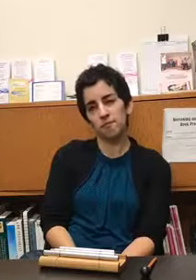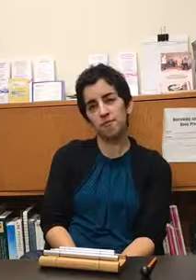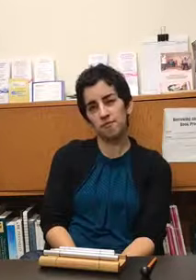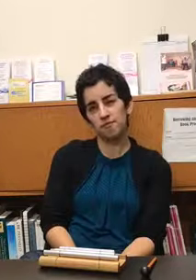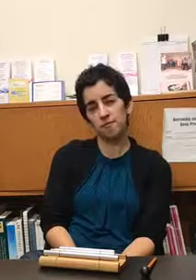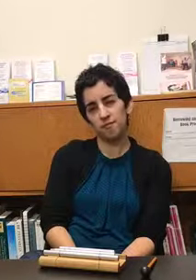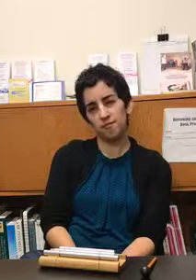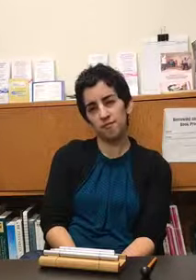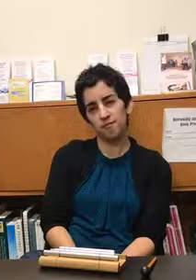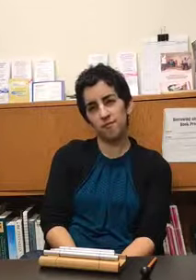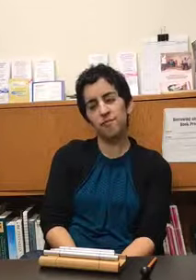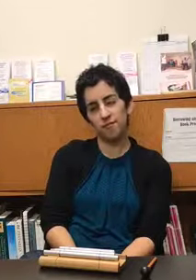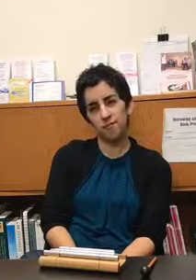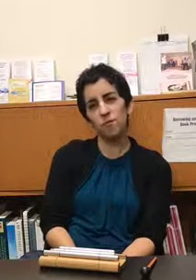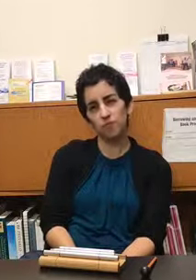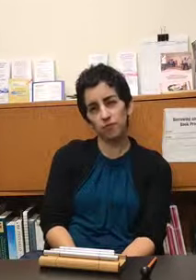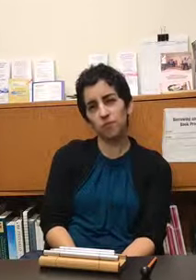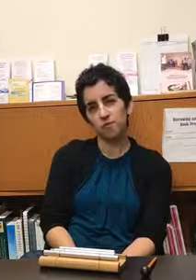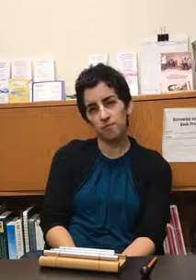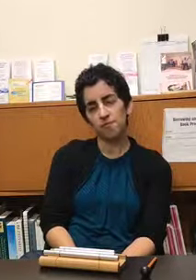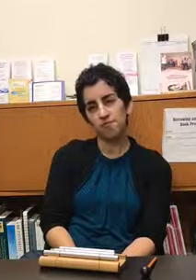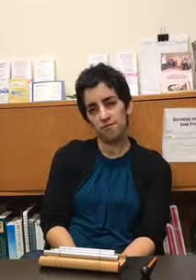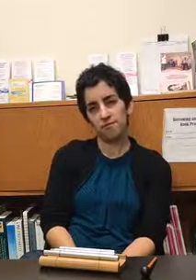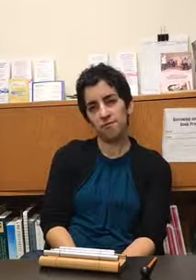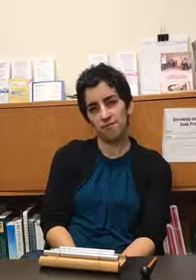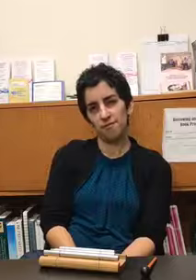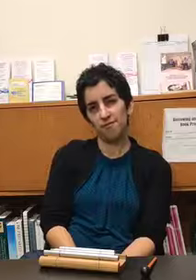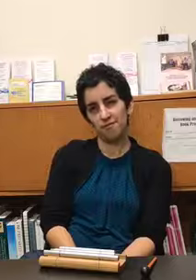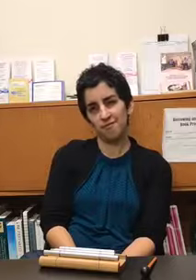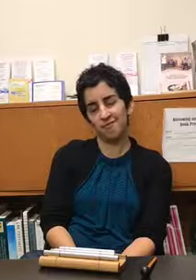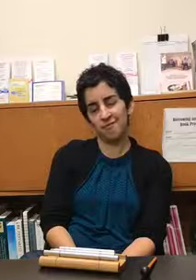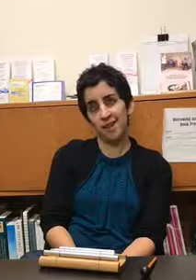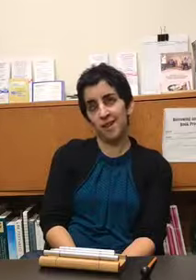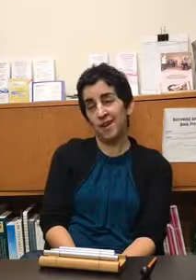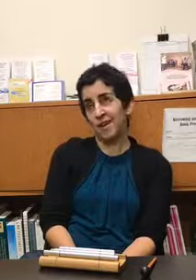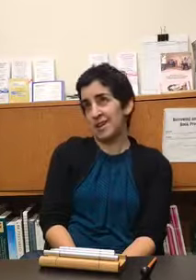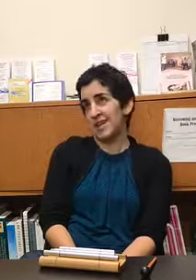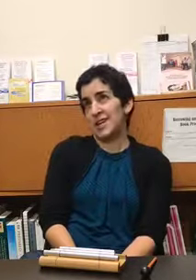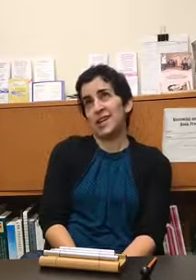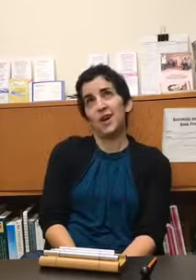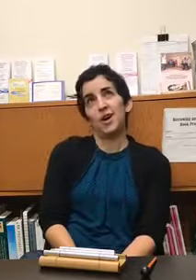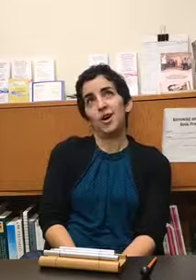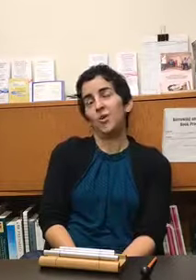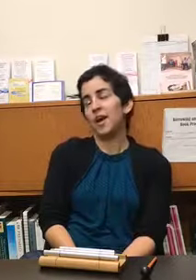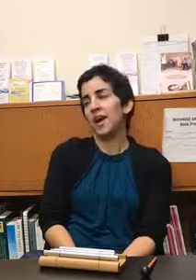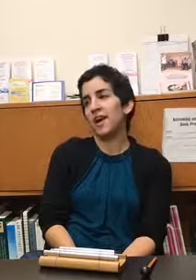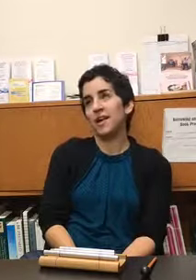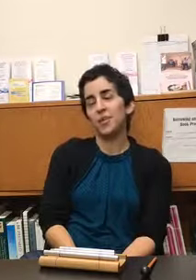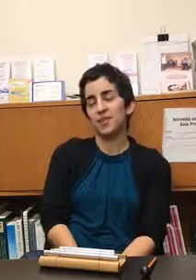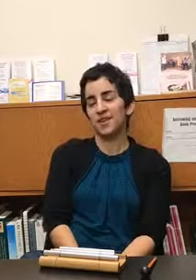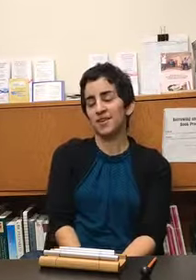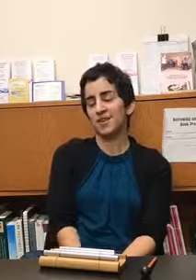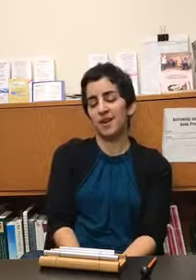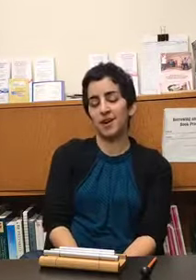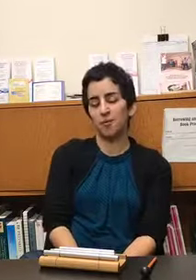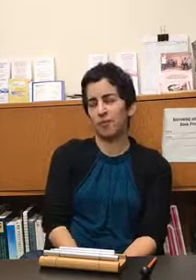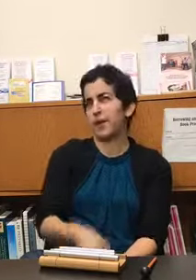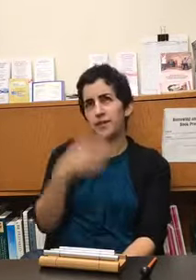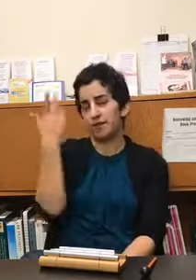work on issues and what's why do they come to you oh 80 of the time if i had to